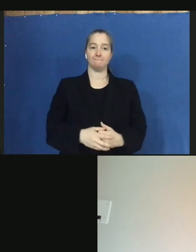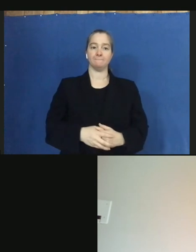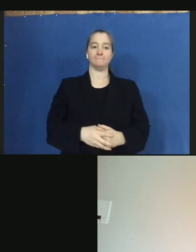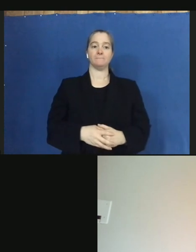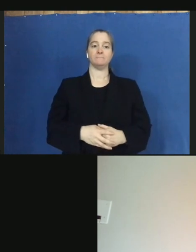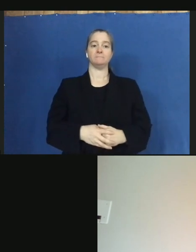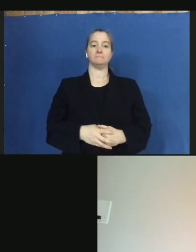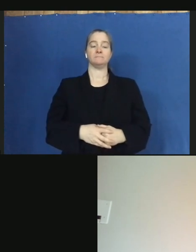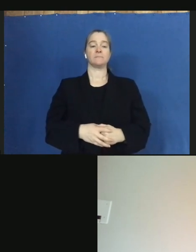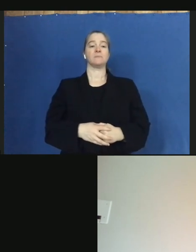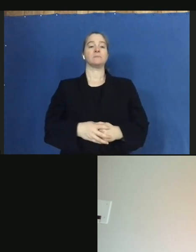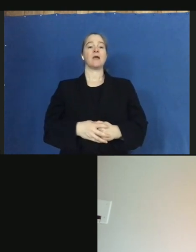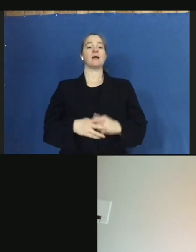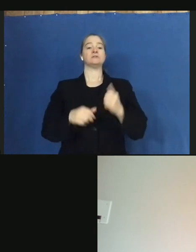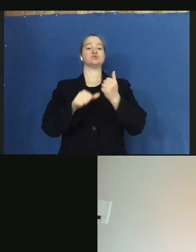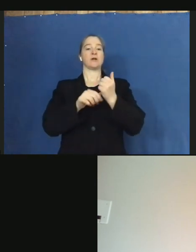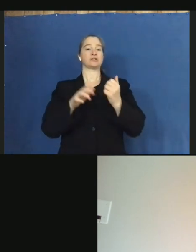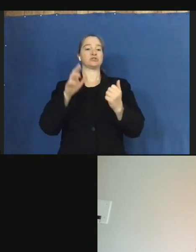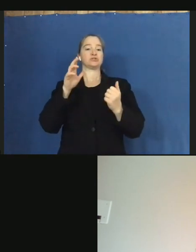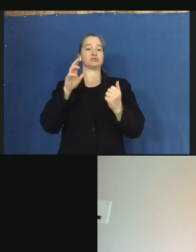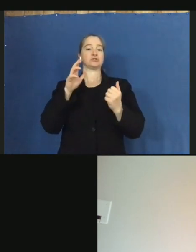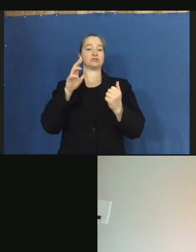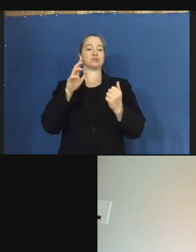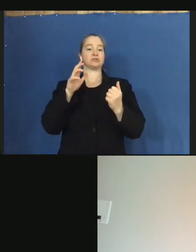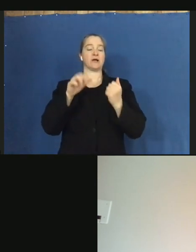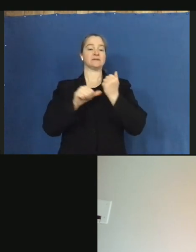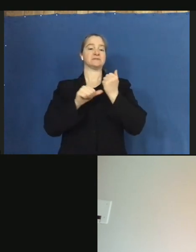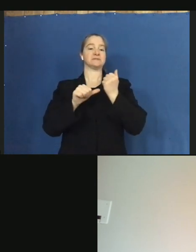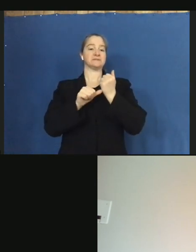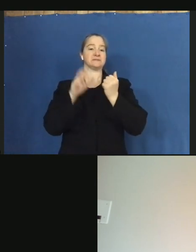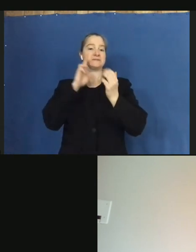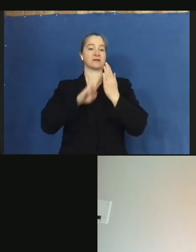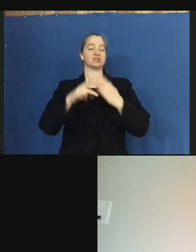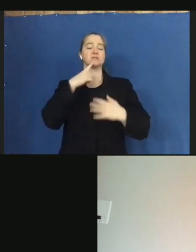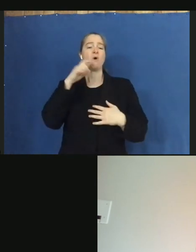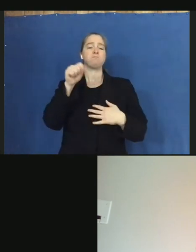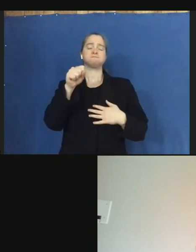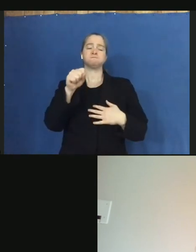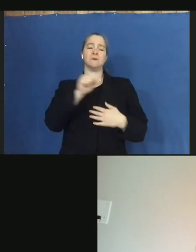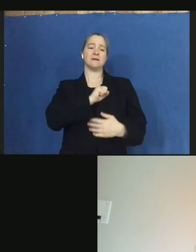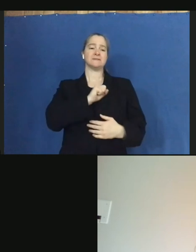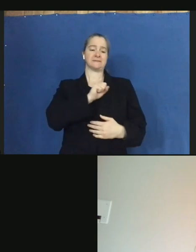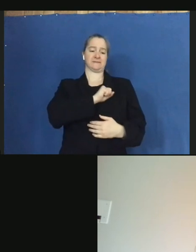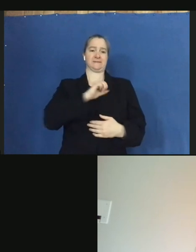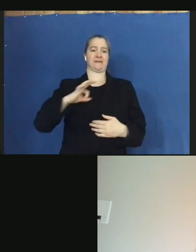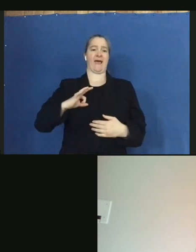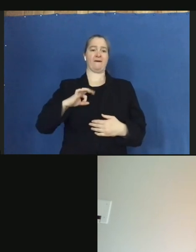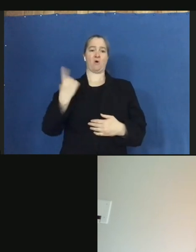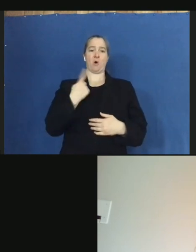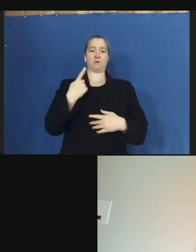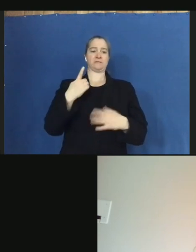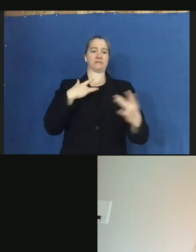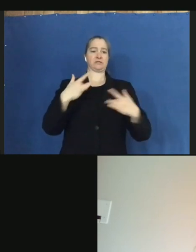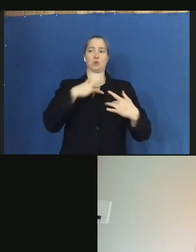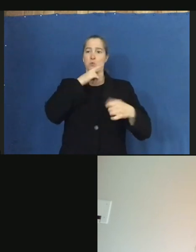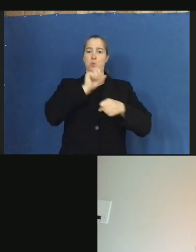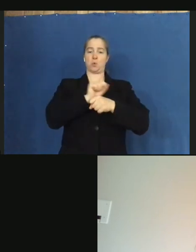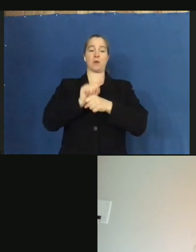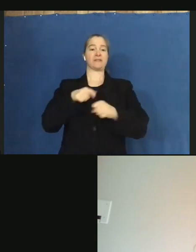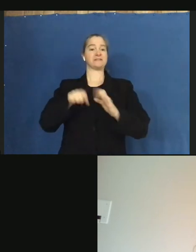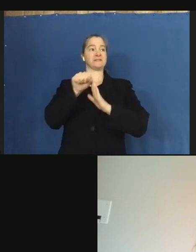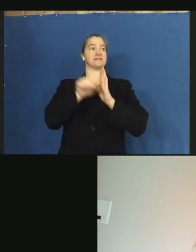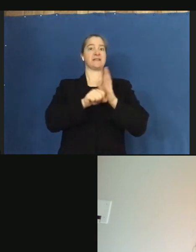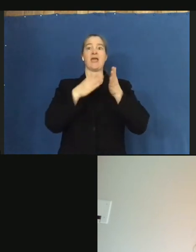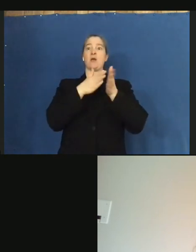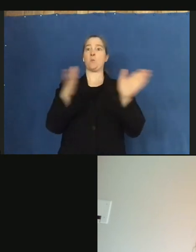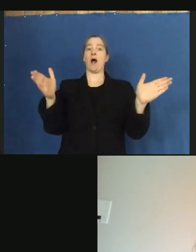Yes, absolutely. I'd say staffing is always a concern, especially when you're looking at a statewide event, and, you know, we're not immune to the